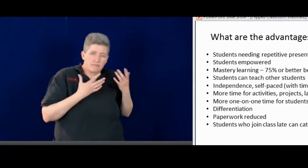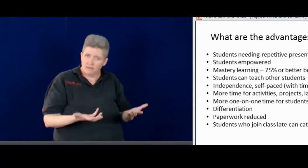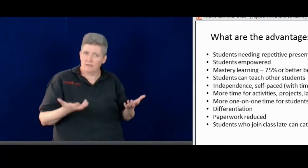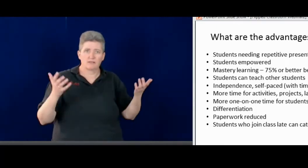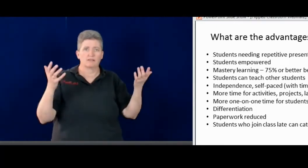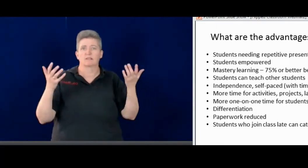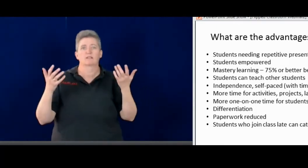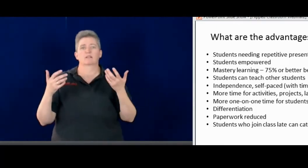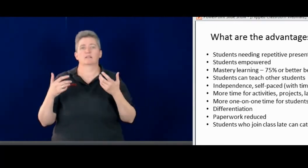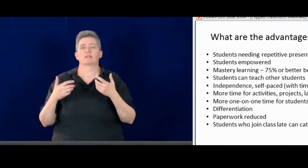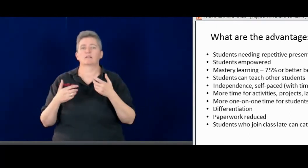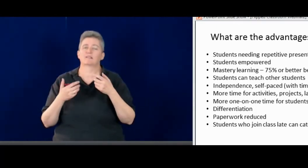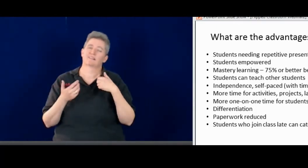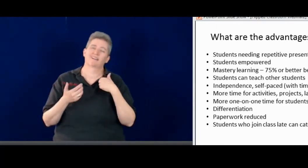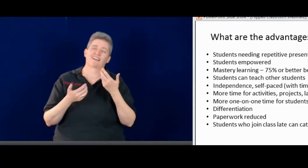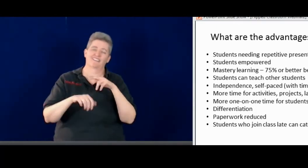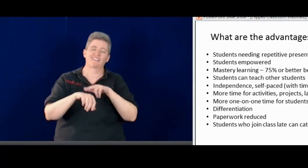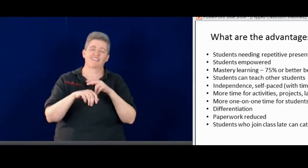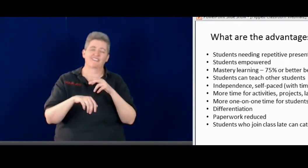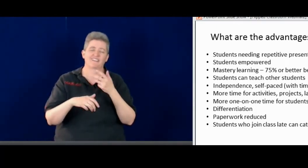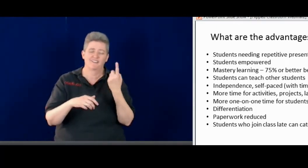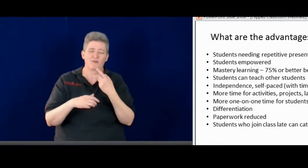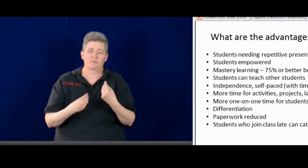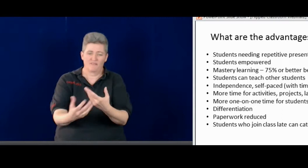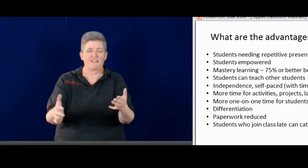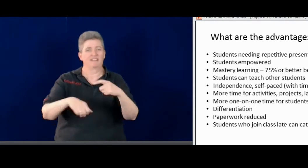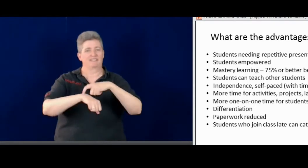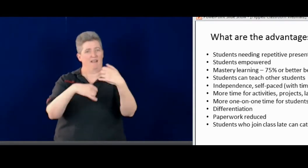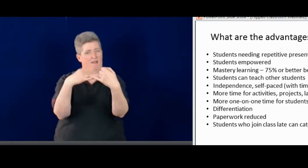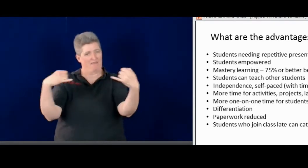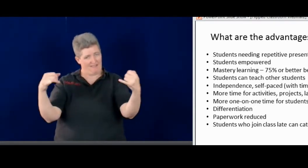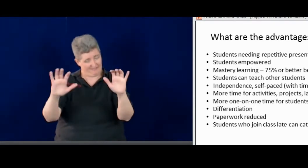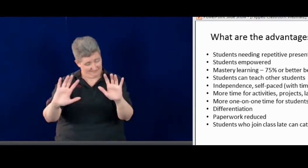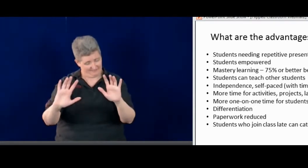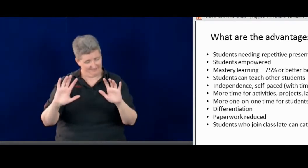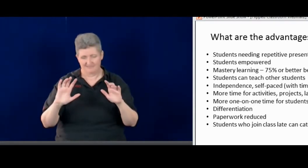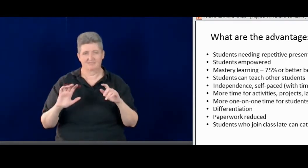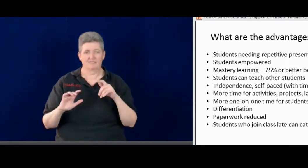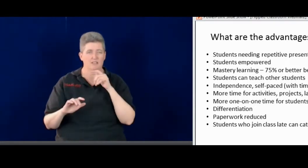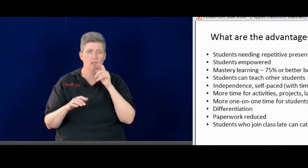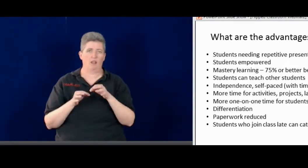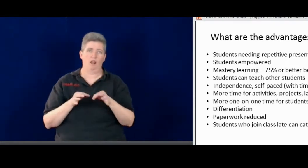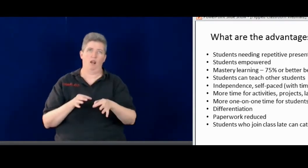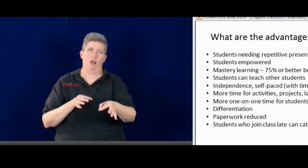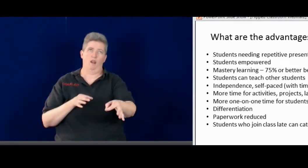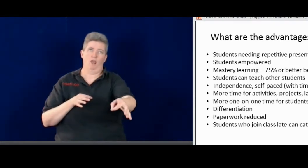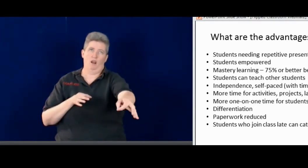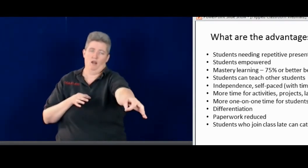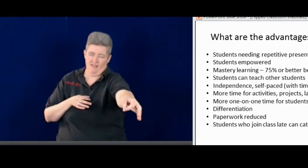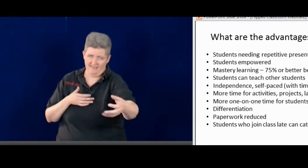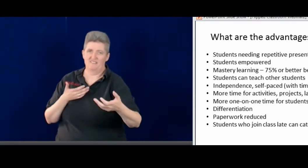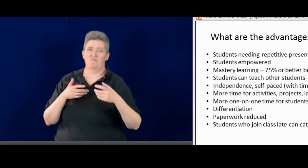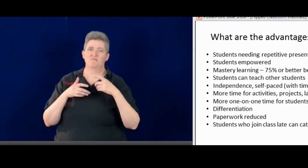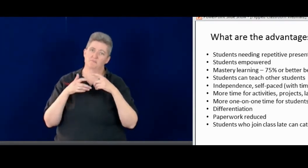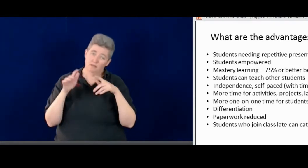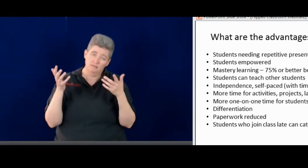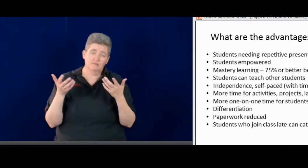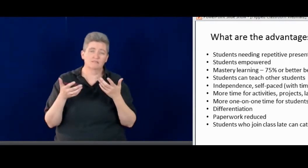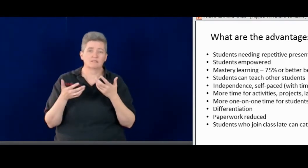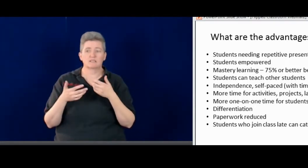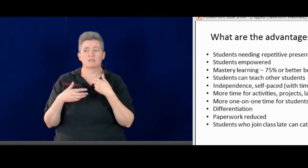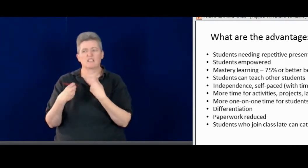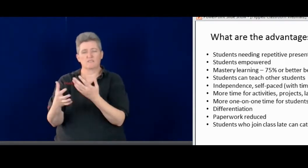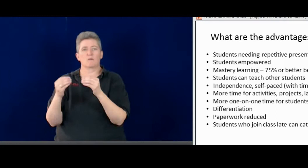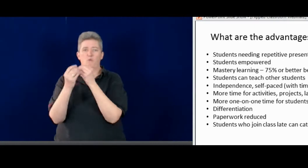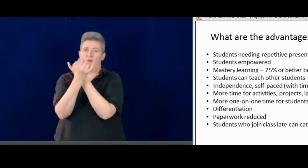take a little bit more time, and that's absolutely fine. Again, I always do provide a timeline. I don't let them just drag it out.